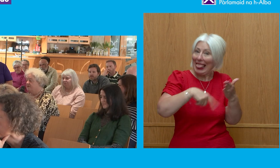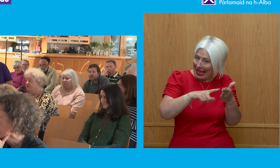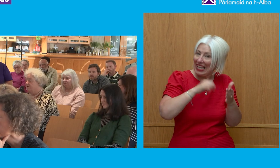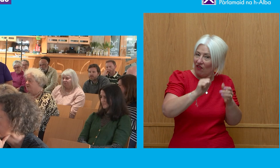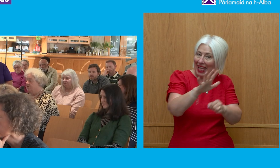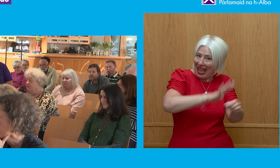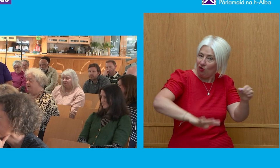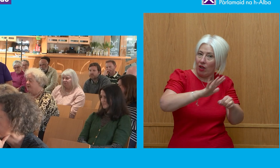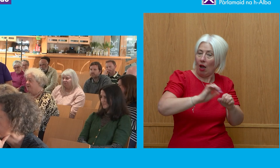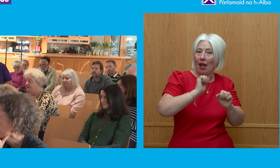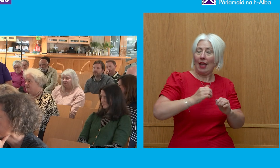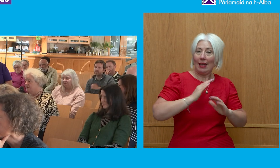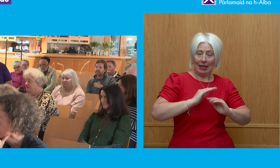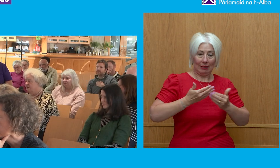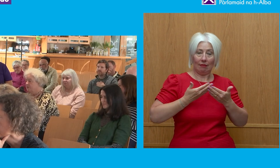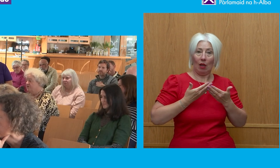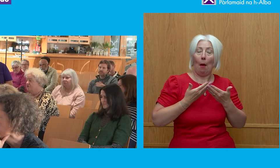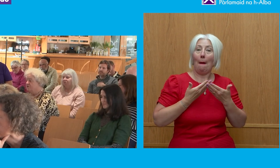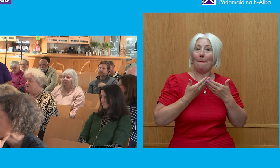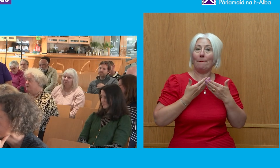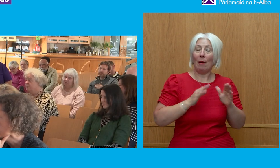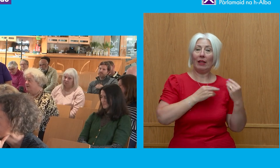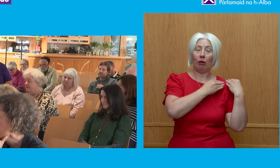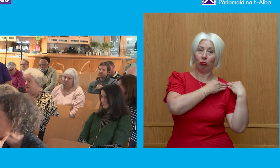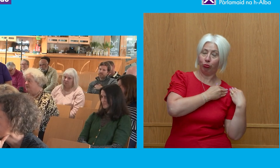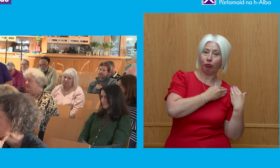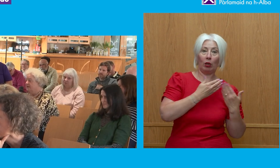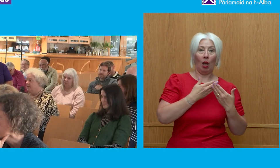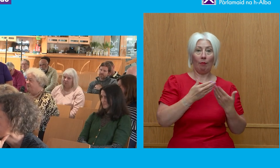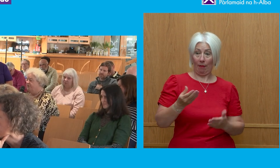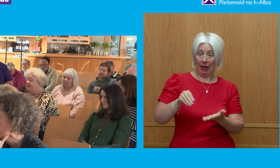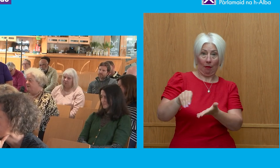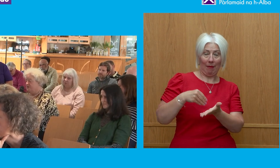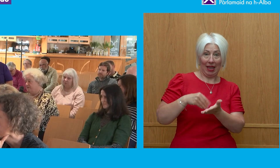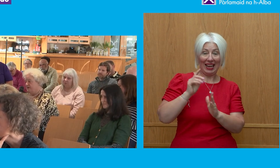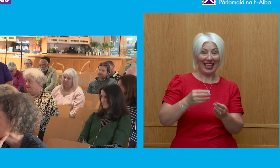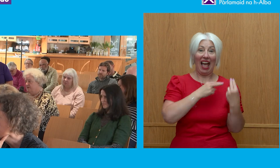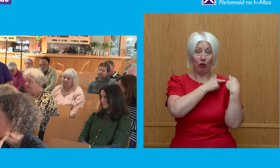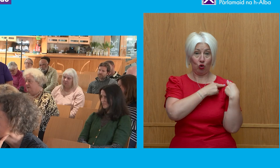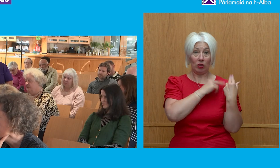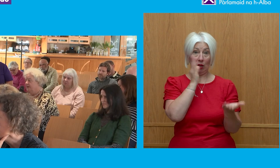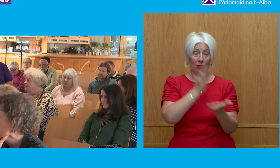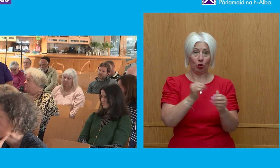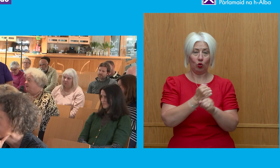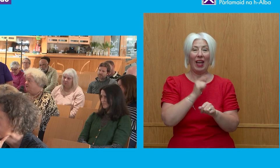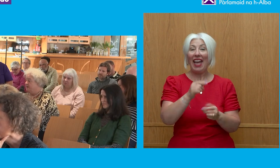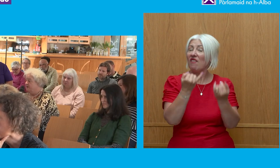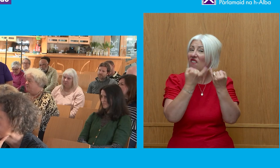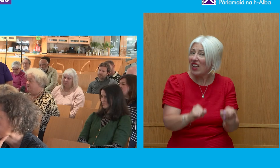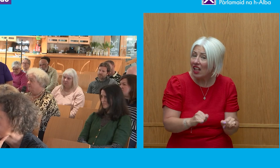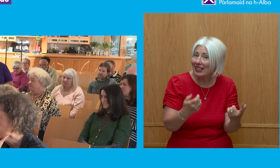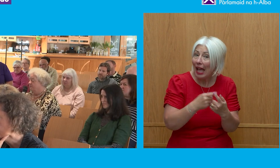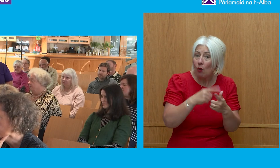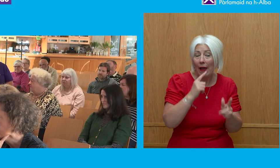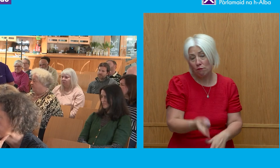a public servant on the public purse with a duty to fulfil. If he fails in that, how can we hold him